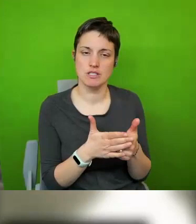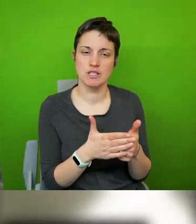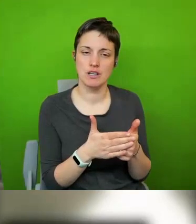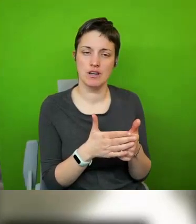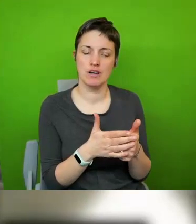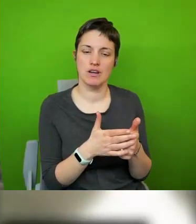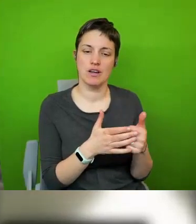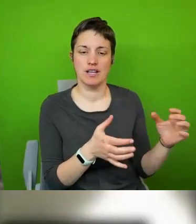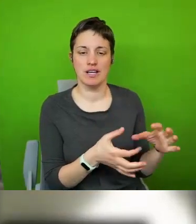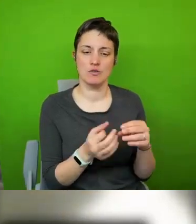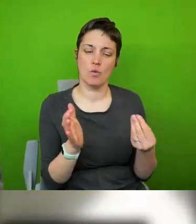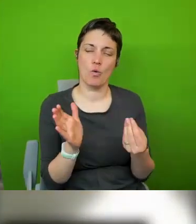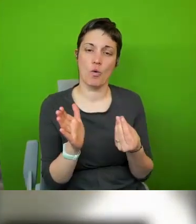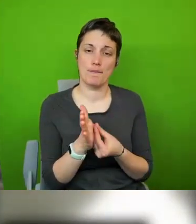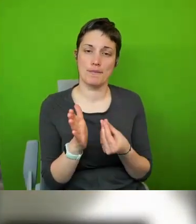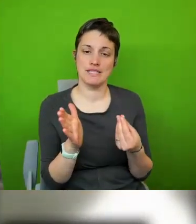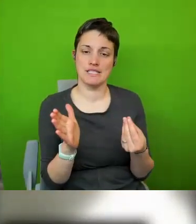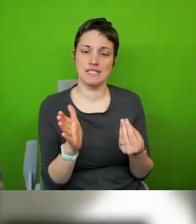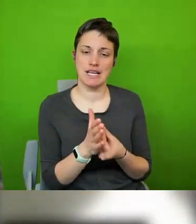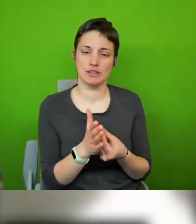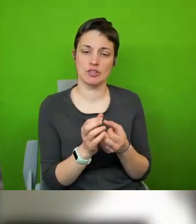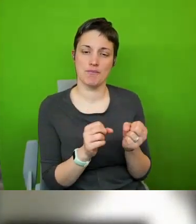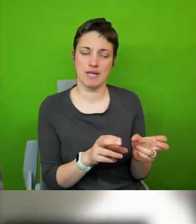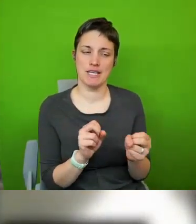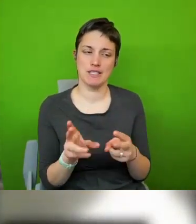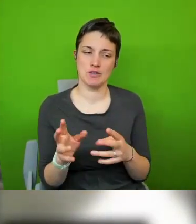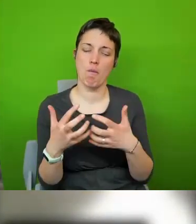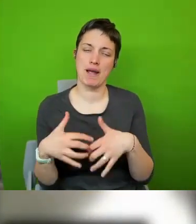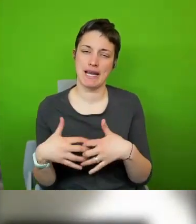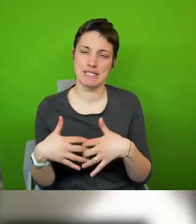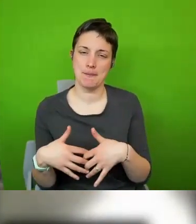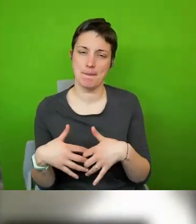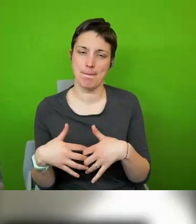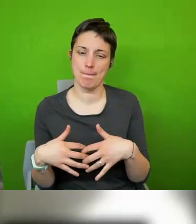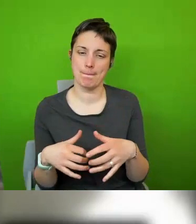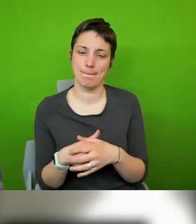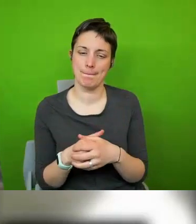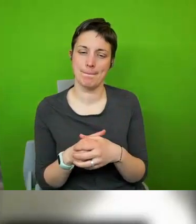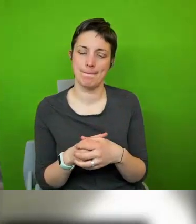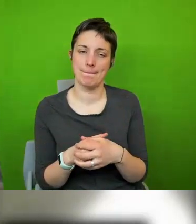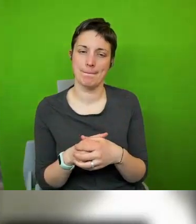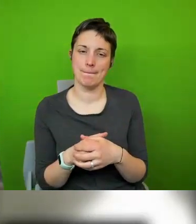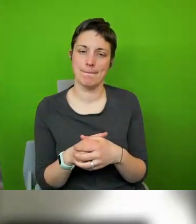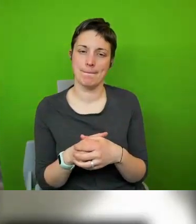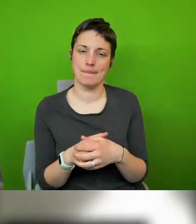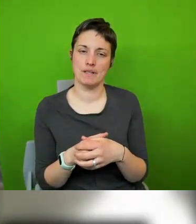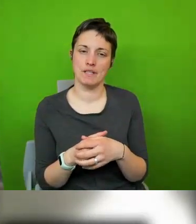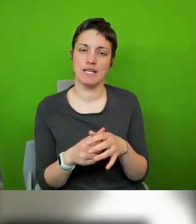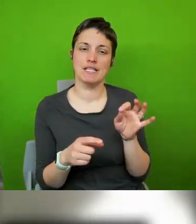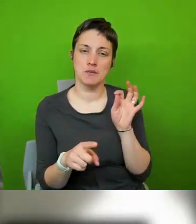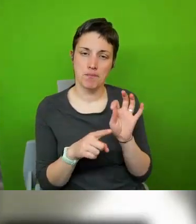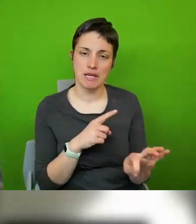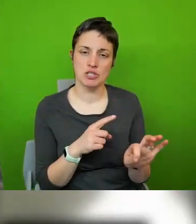means and compensation mechanisms and particularly with regard to the to the institution of the ombudsperson